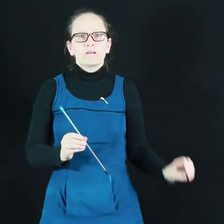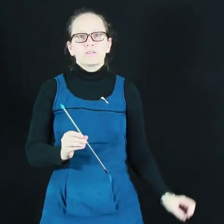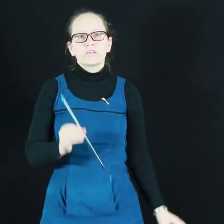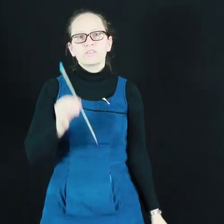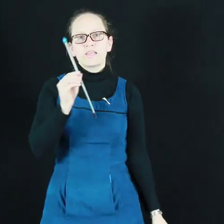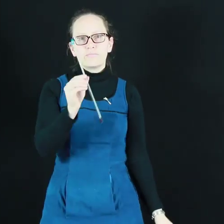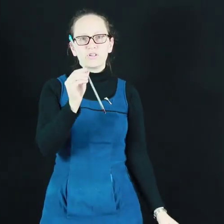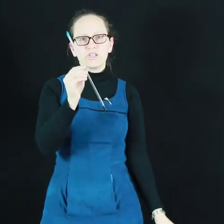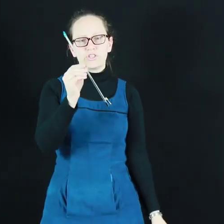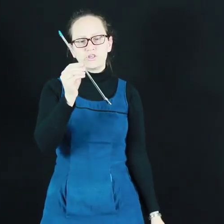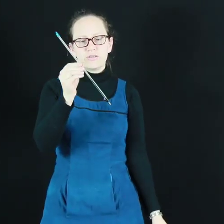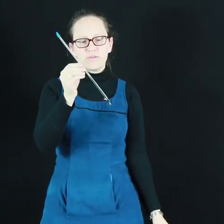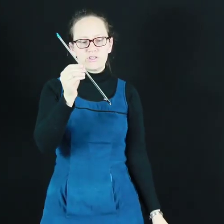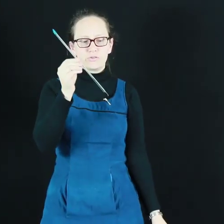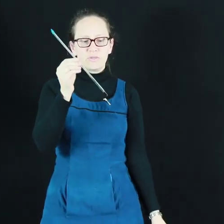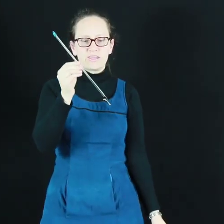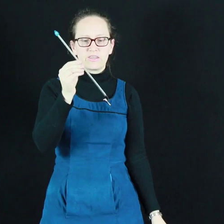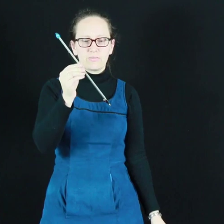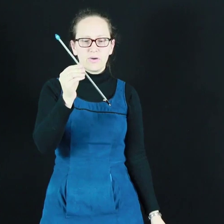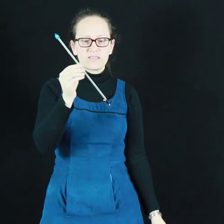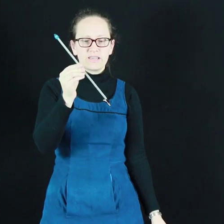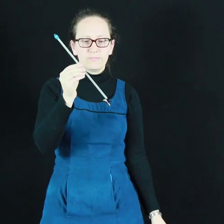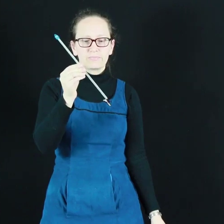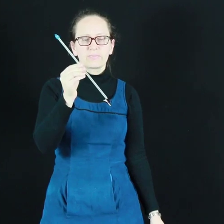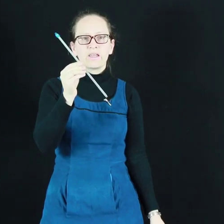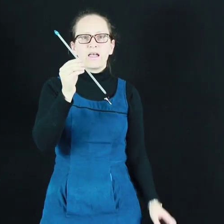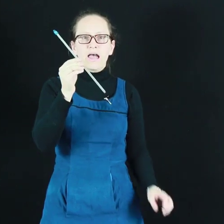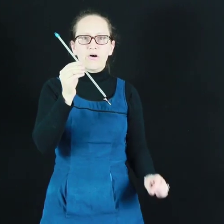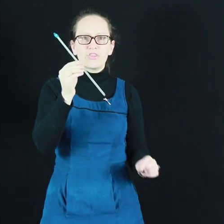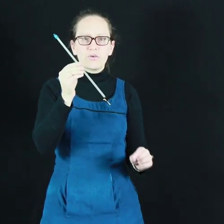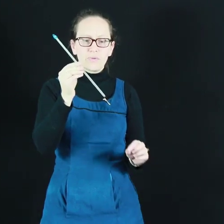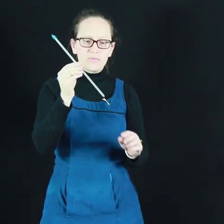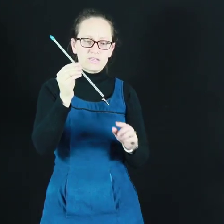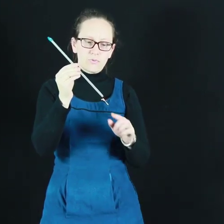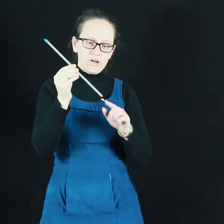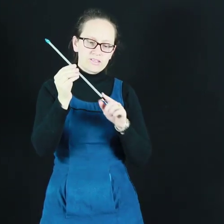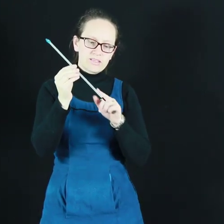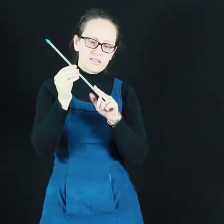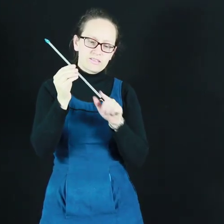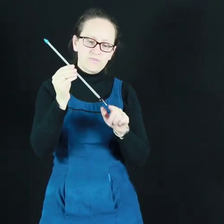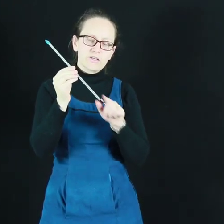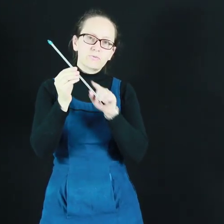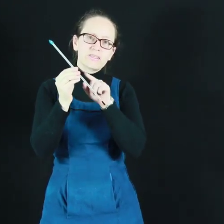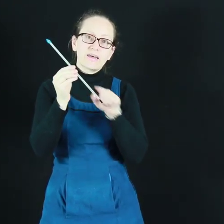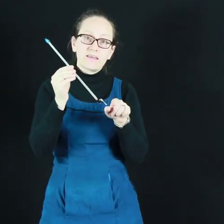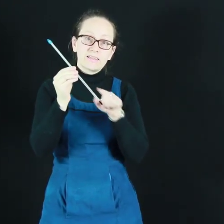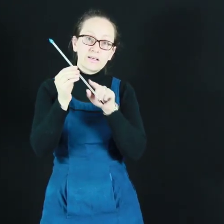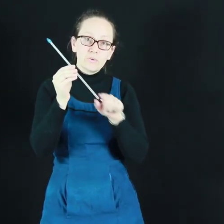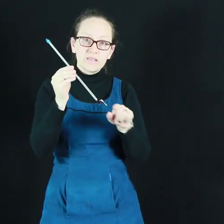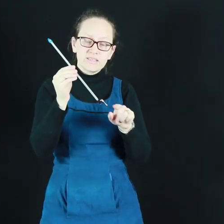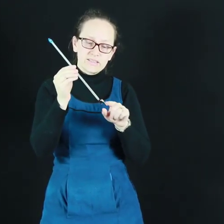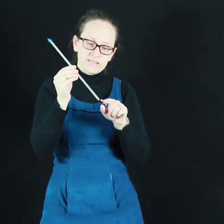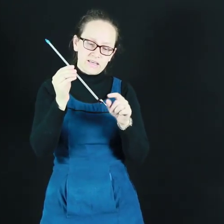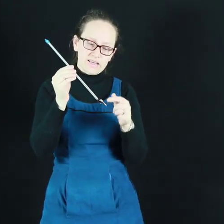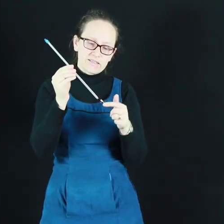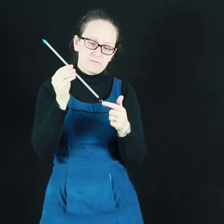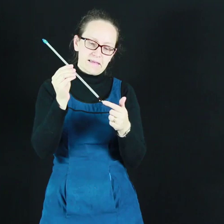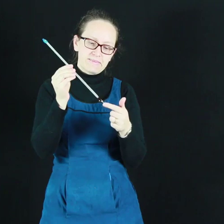So temperature is usually measured with a thermometer. How a thermometer works is it's filled with a liquid, in this case a red